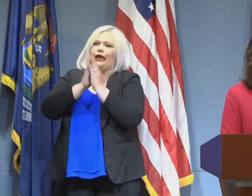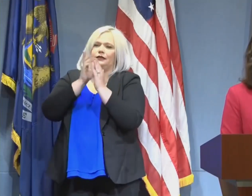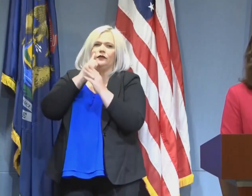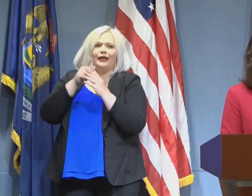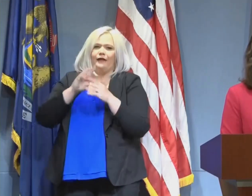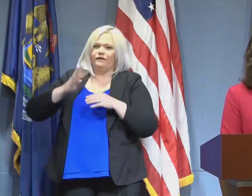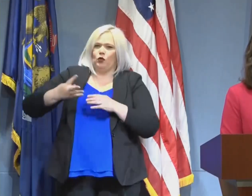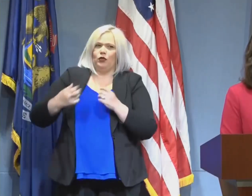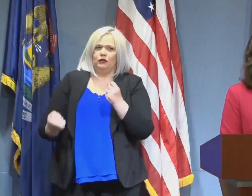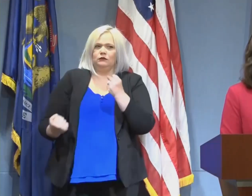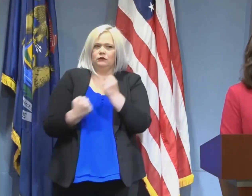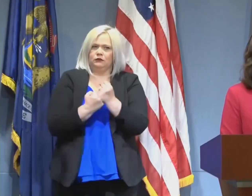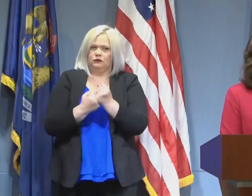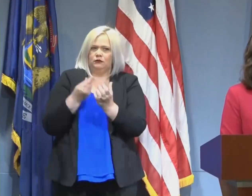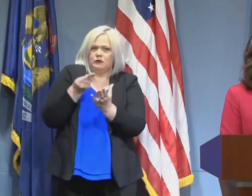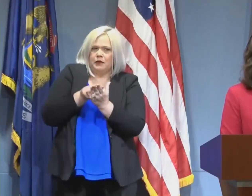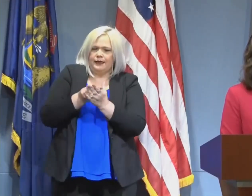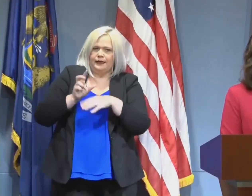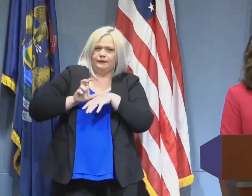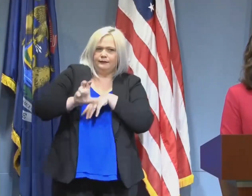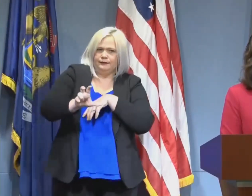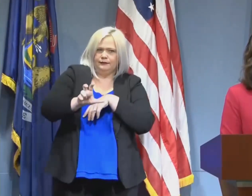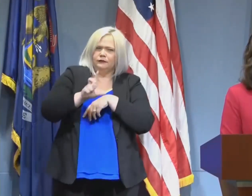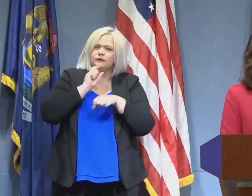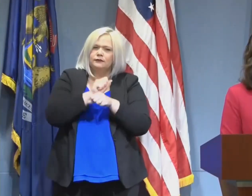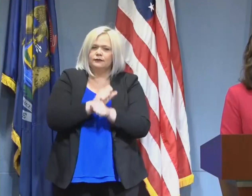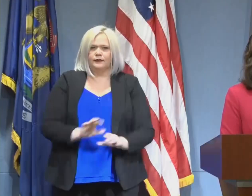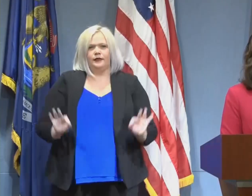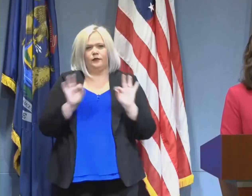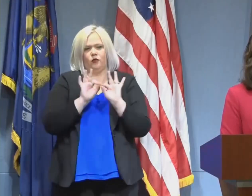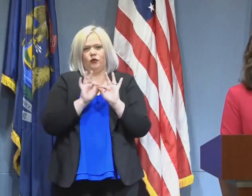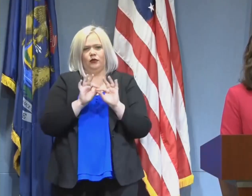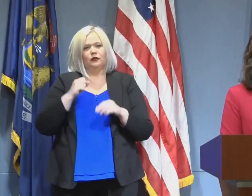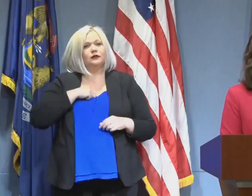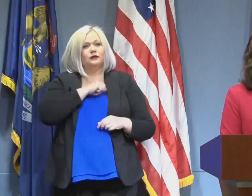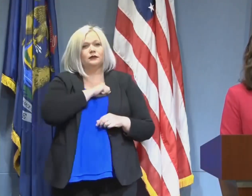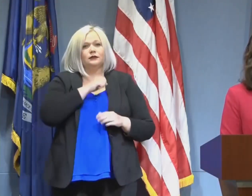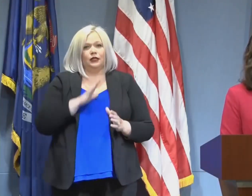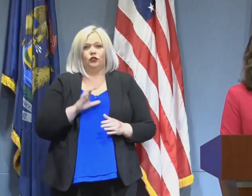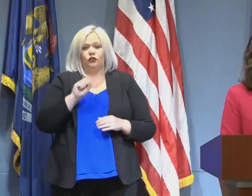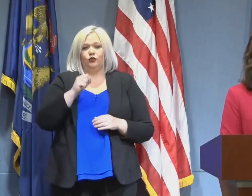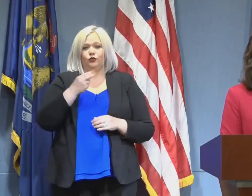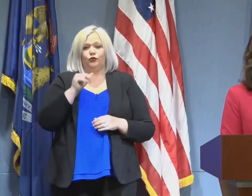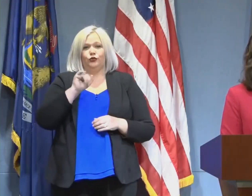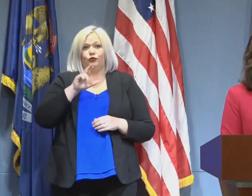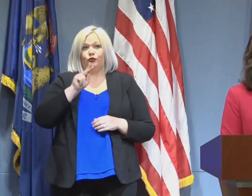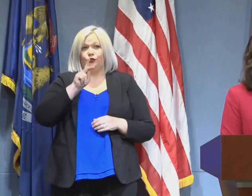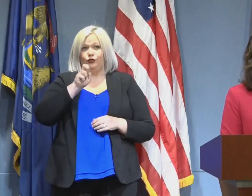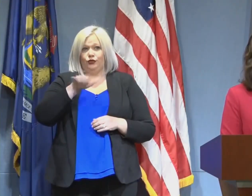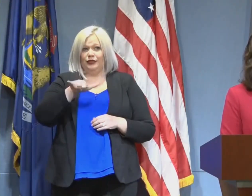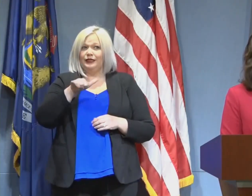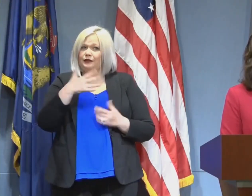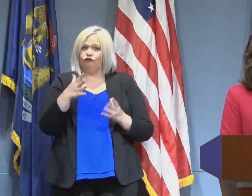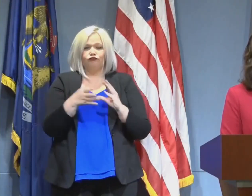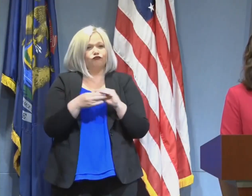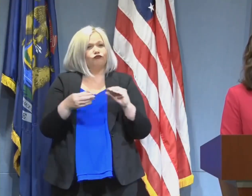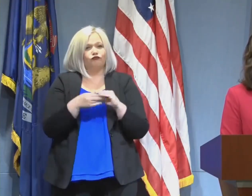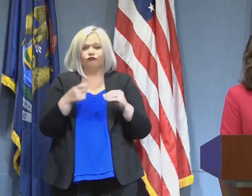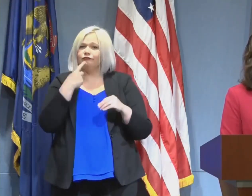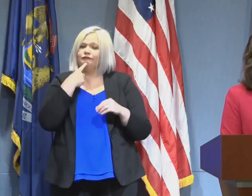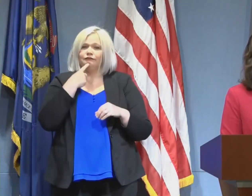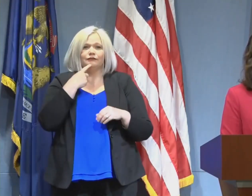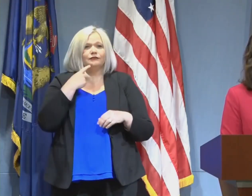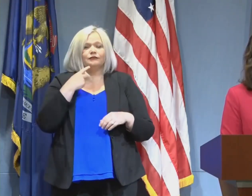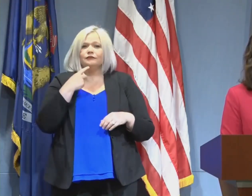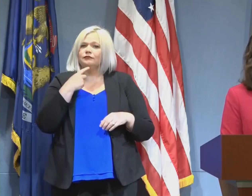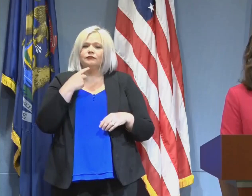It's really important. I know that Senator Shirky has made some comments that he is believes that we should